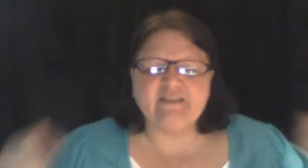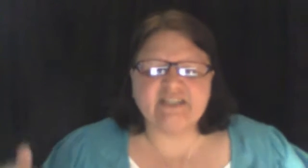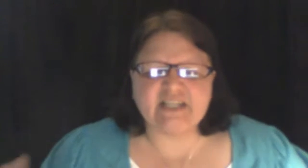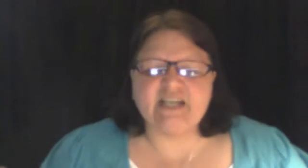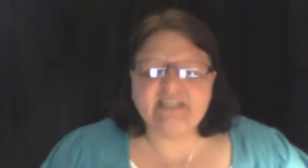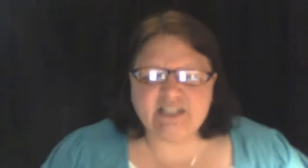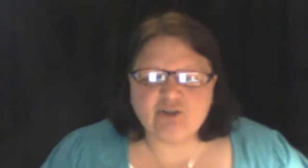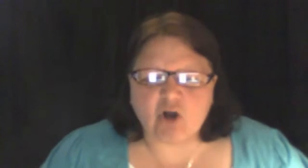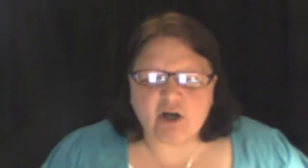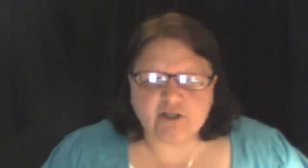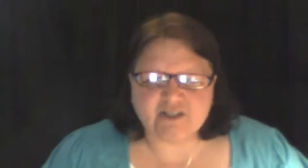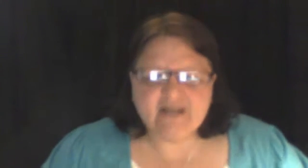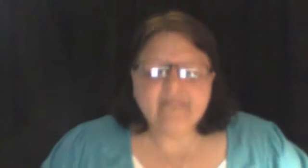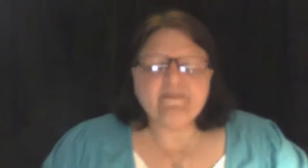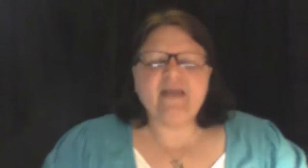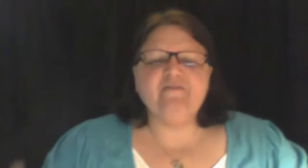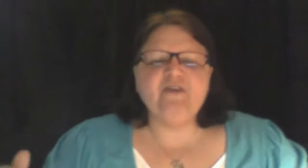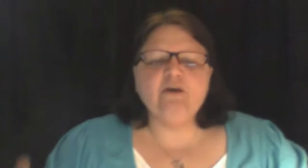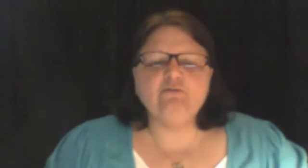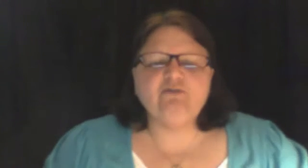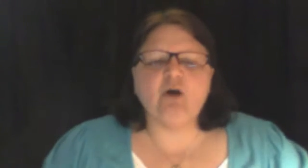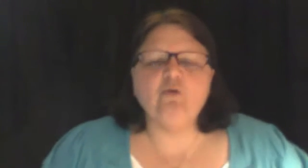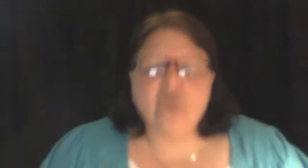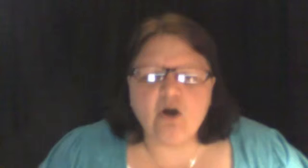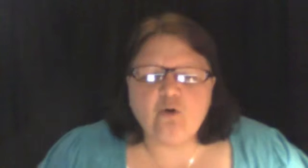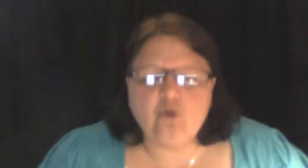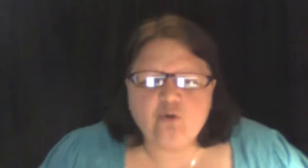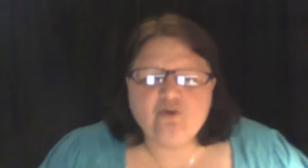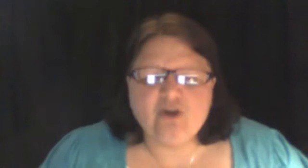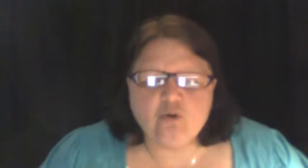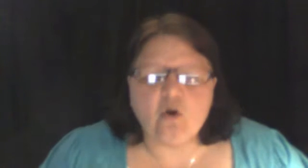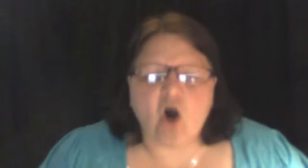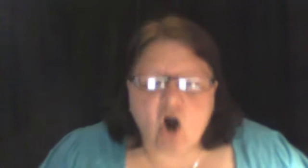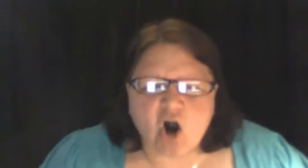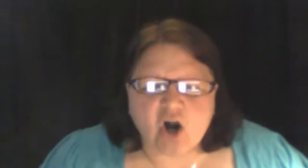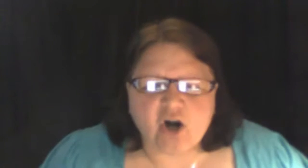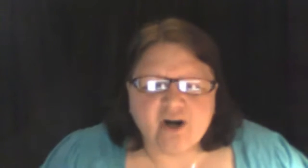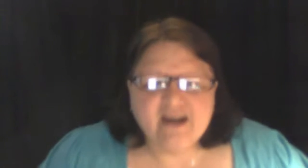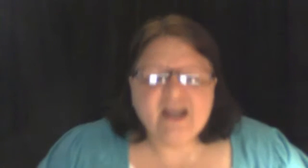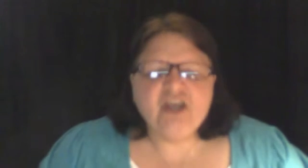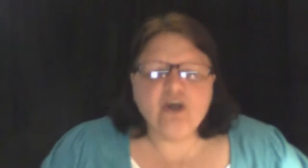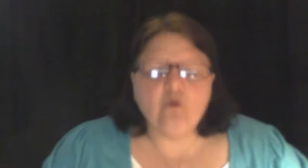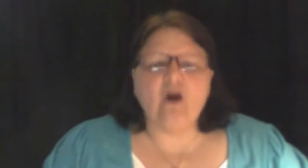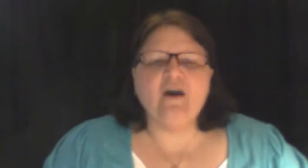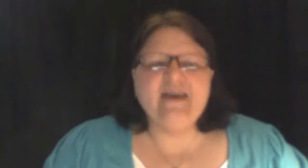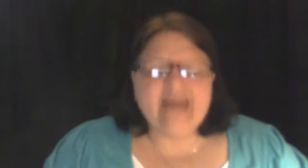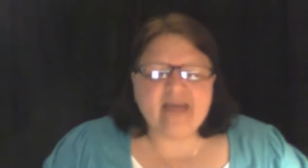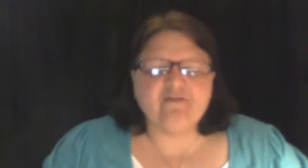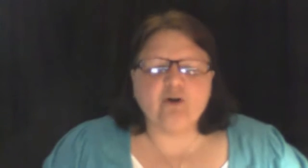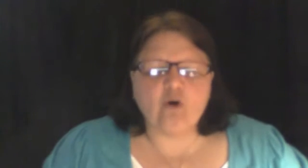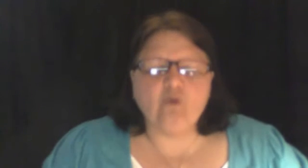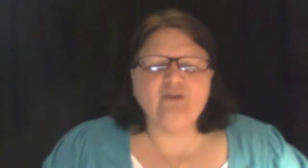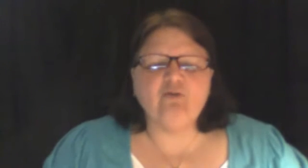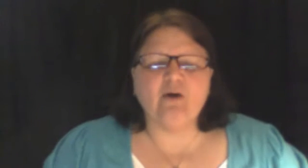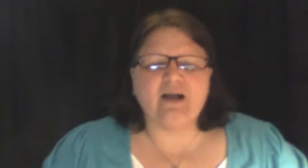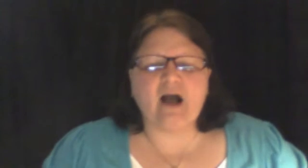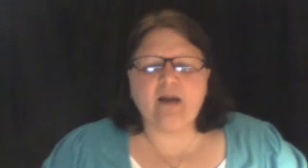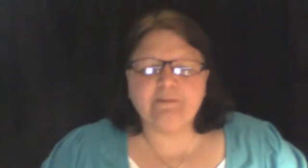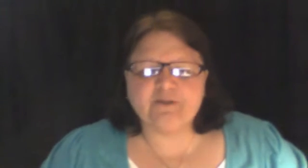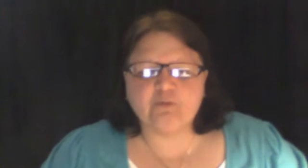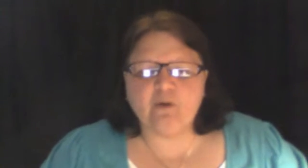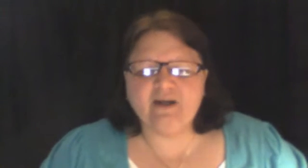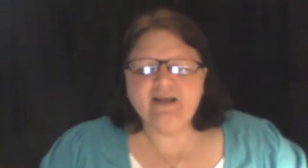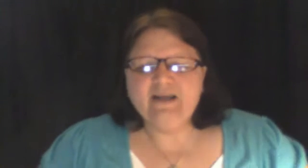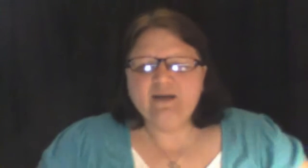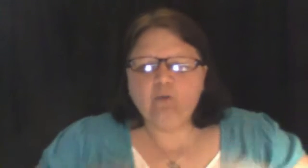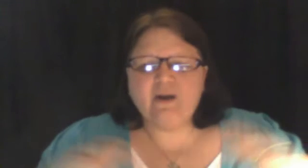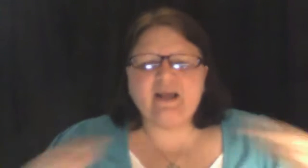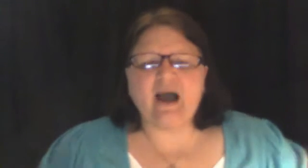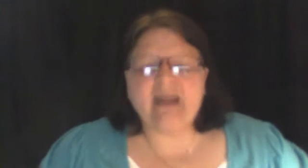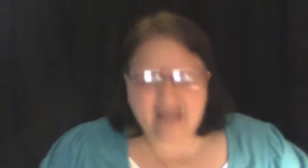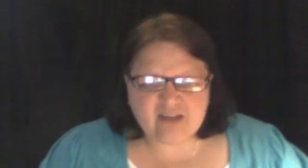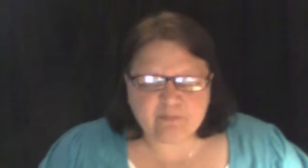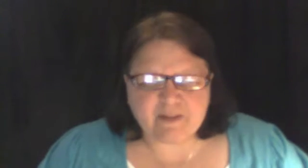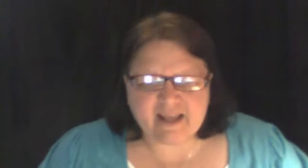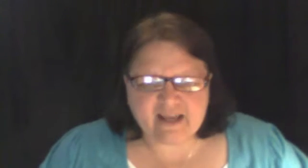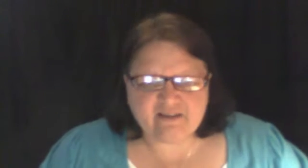the sons and daughters. If you don't know who you are, you are never going to accomplish what God has planned.